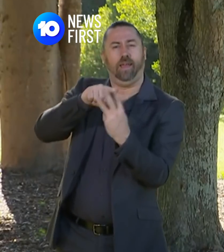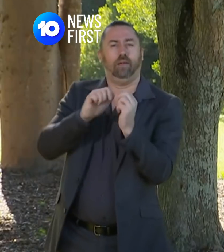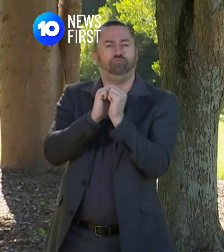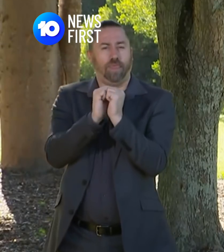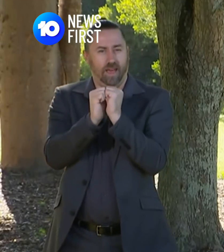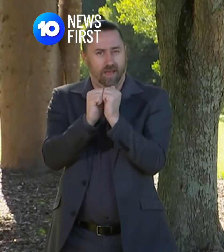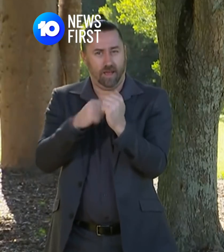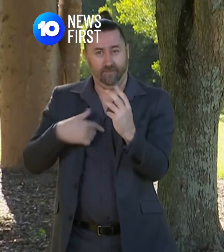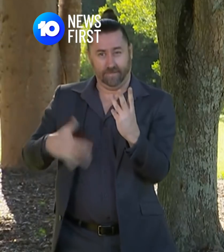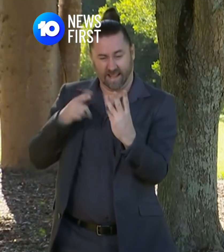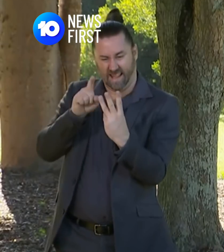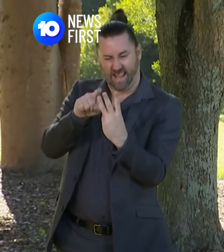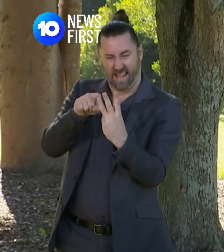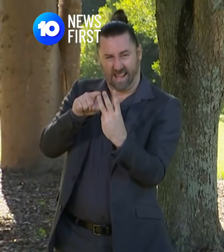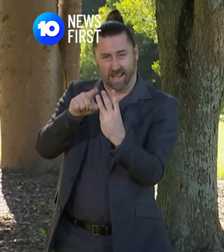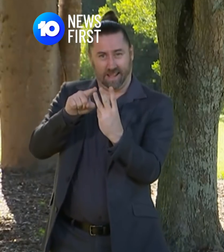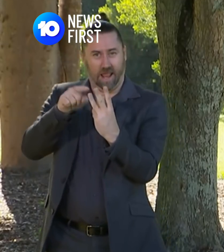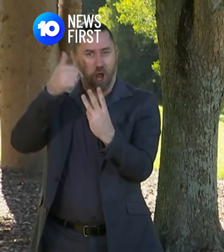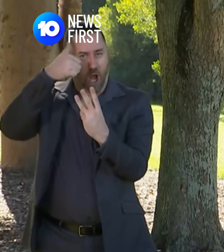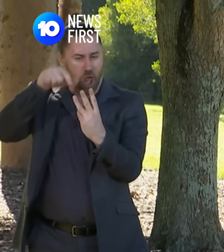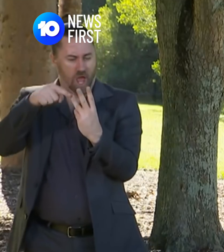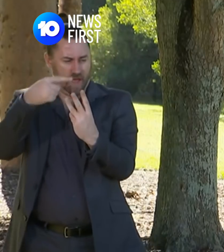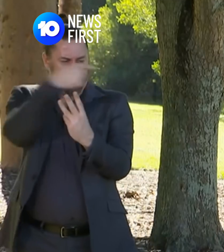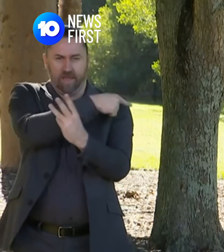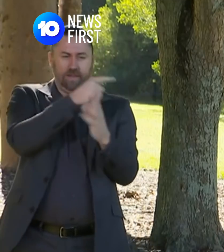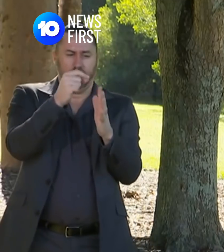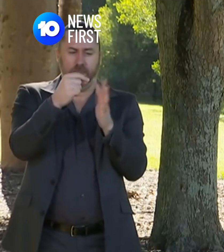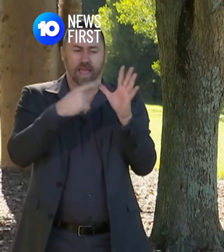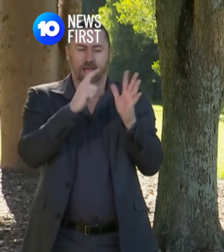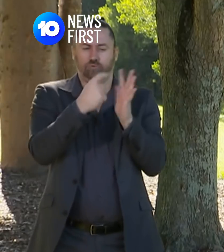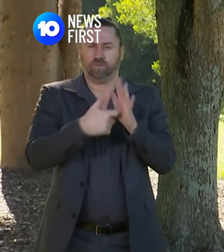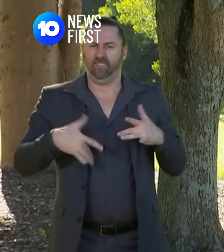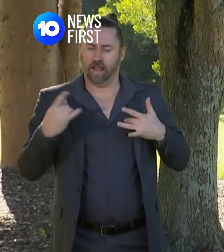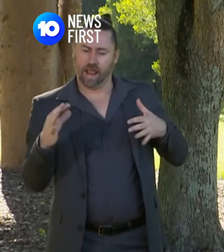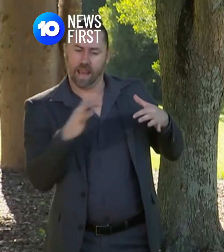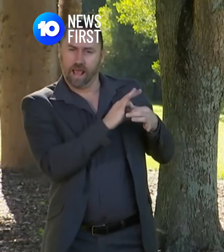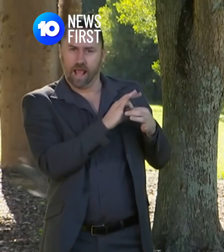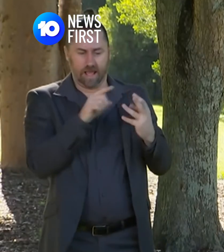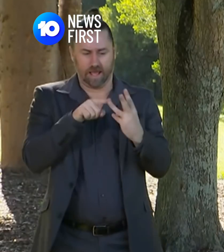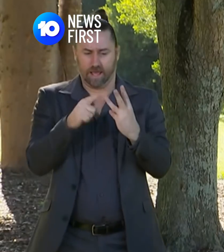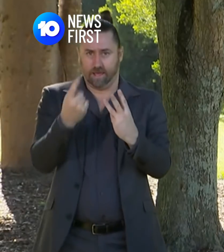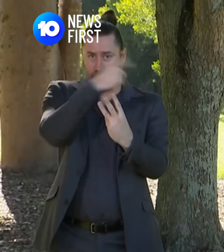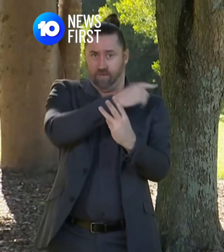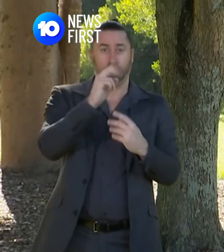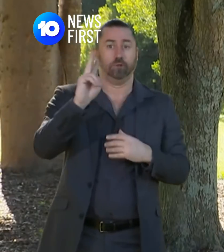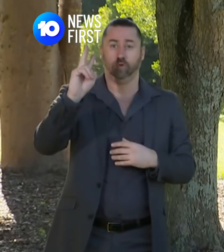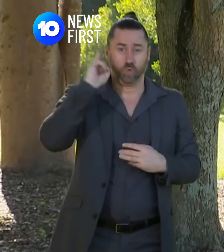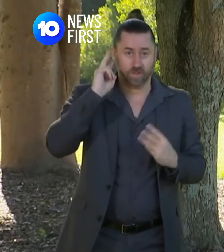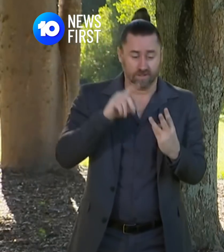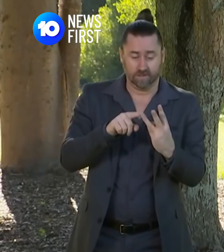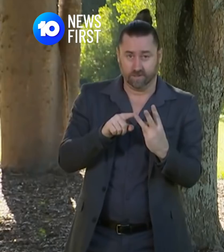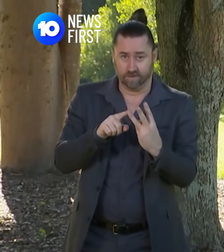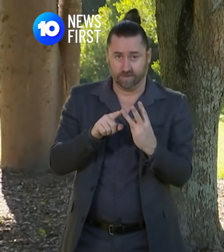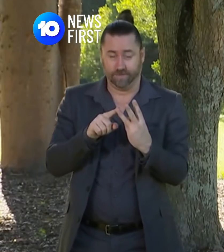think could be that link between the PA doctor who was infectious two weeks ago and this